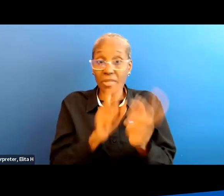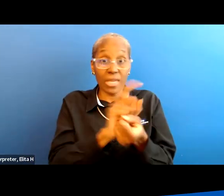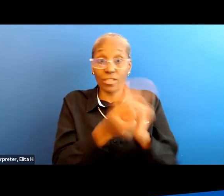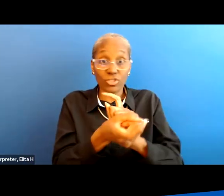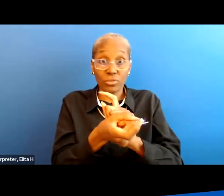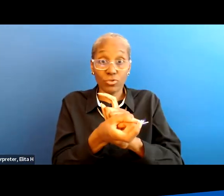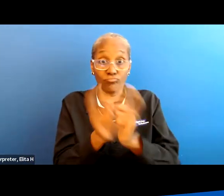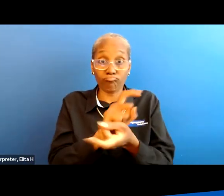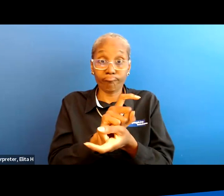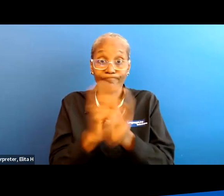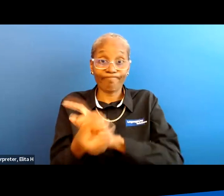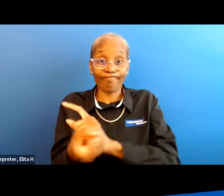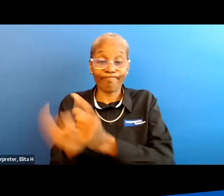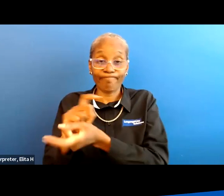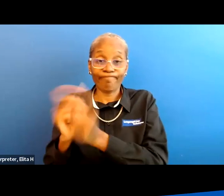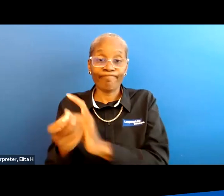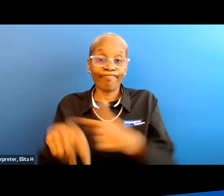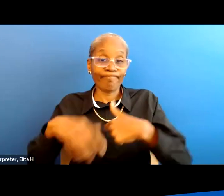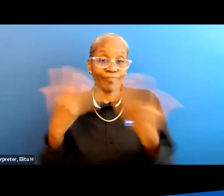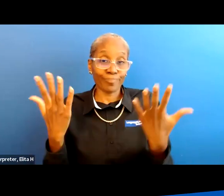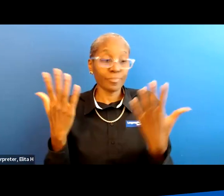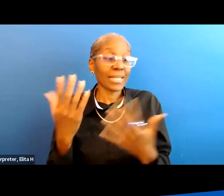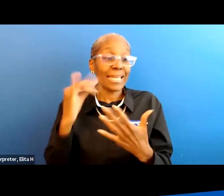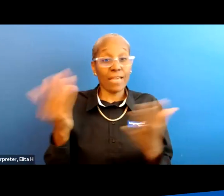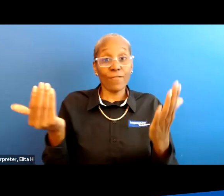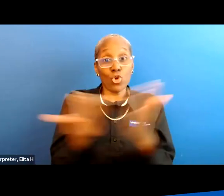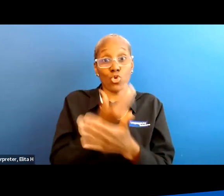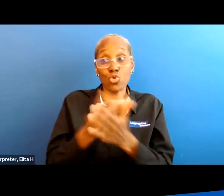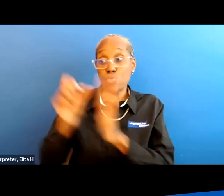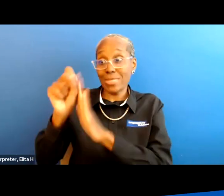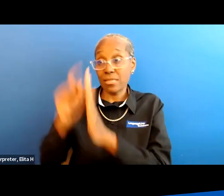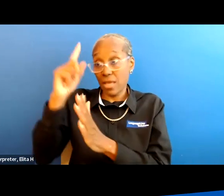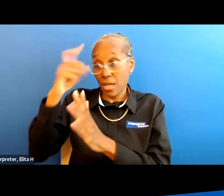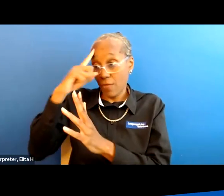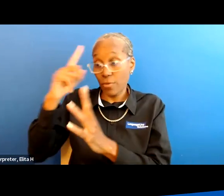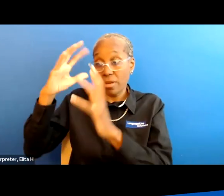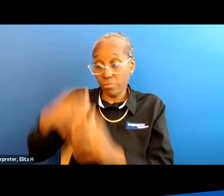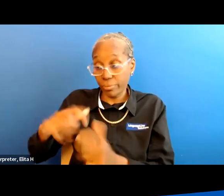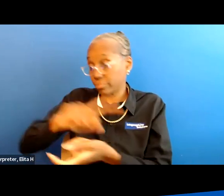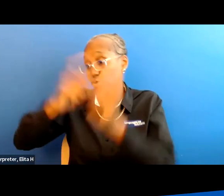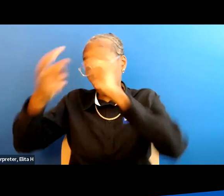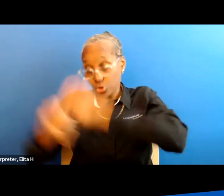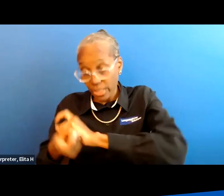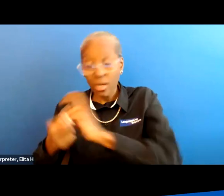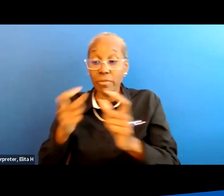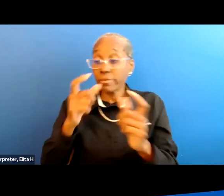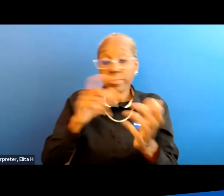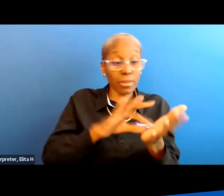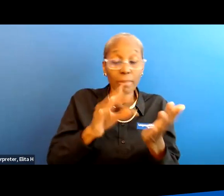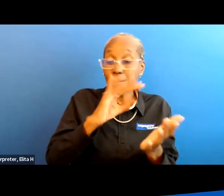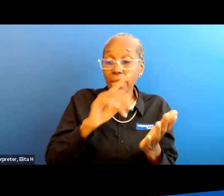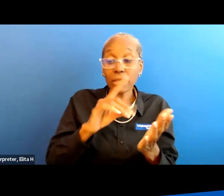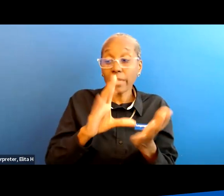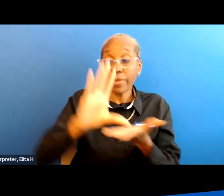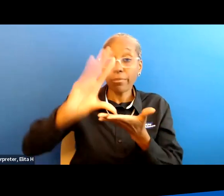so you know if a new a new state government comes in they may up it they may down it um